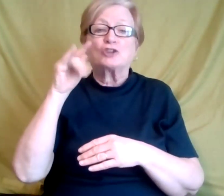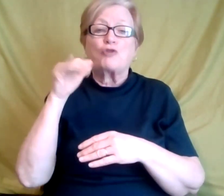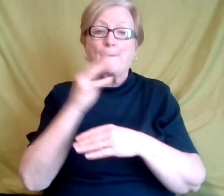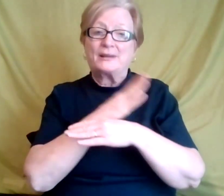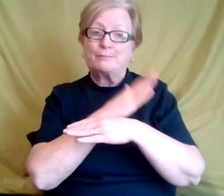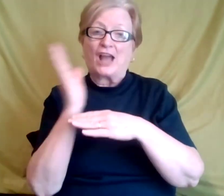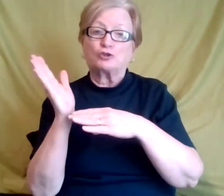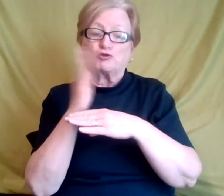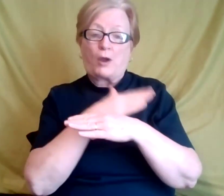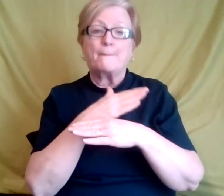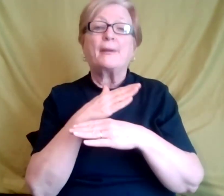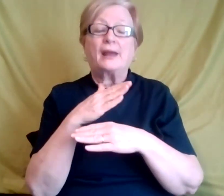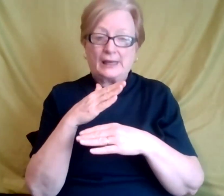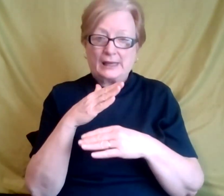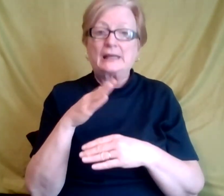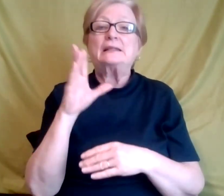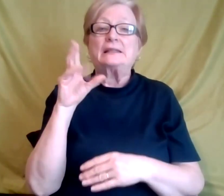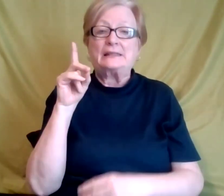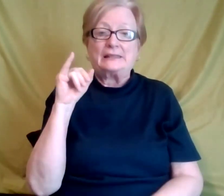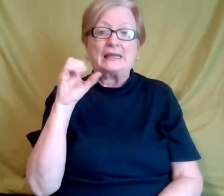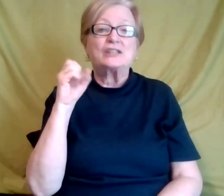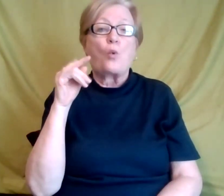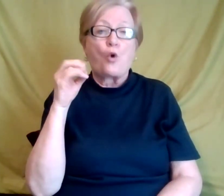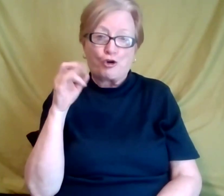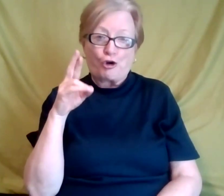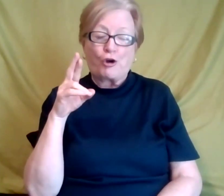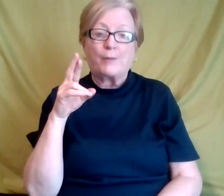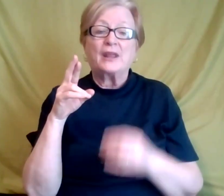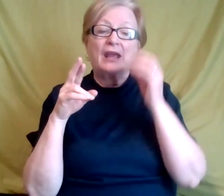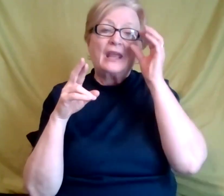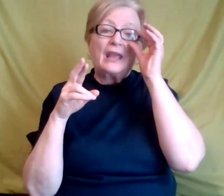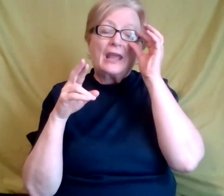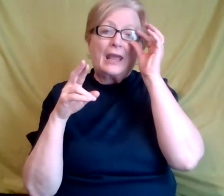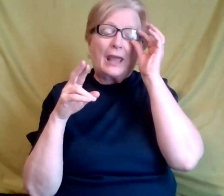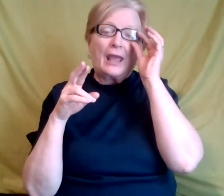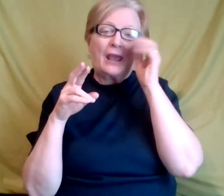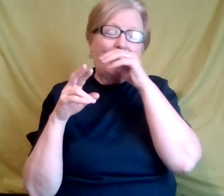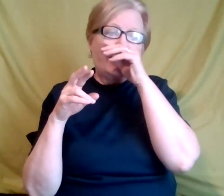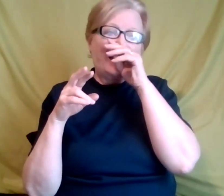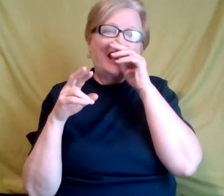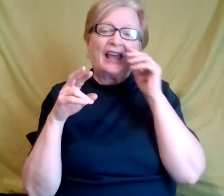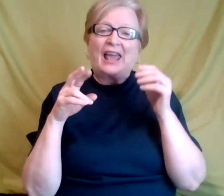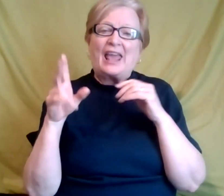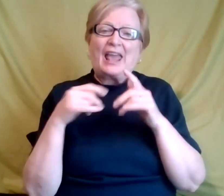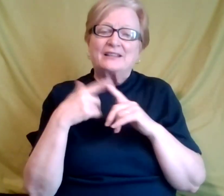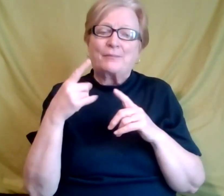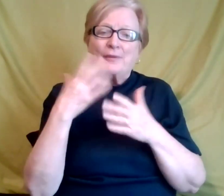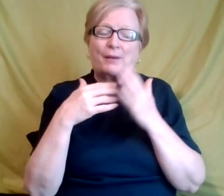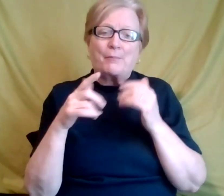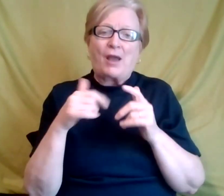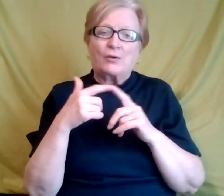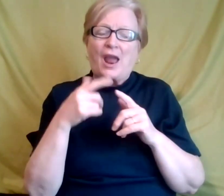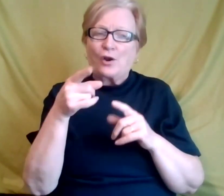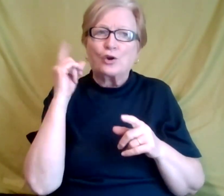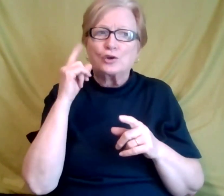I am autistic and I'd like to advocate a little bit more for neuro, neuro-inclusive workspaces. I heard you